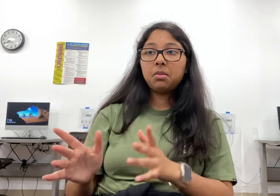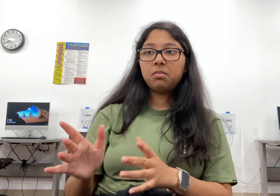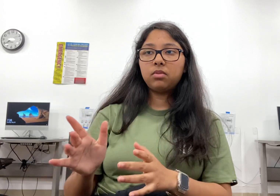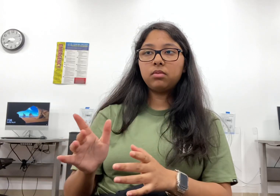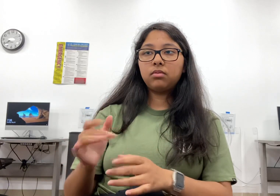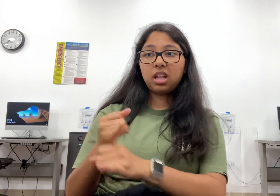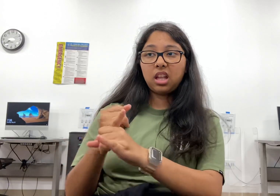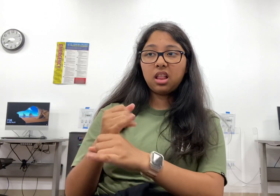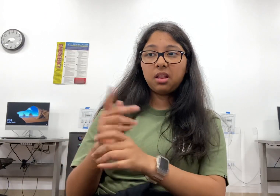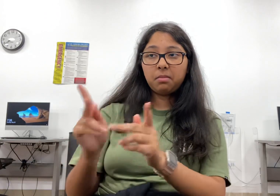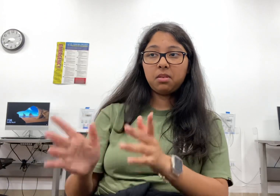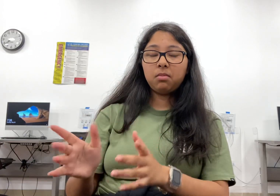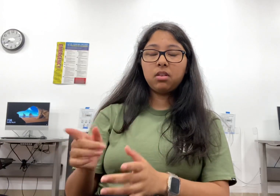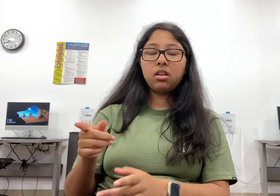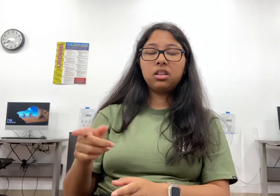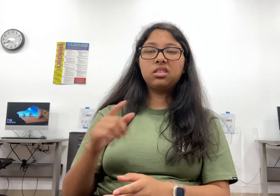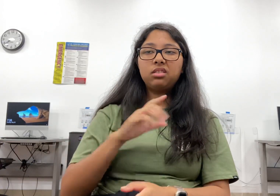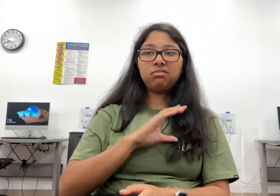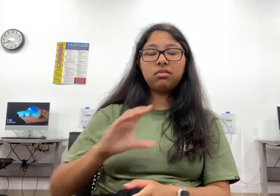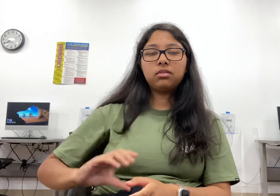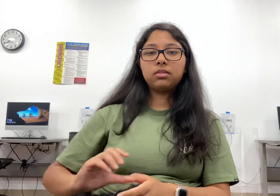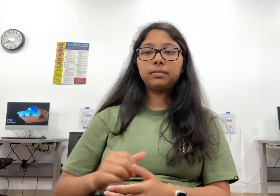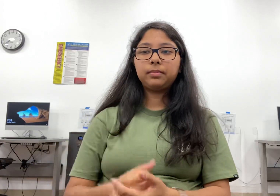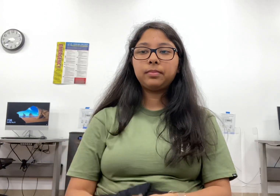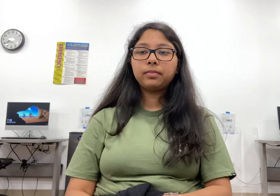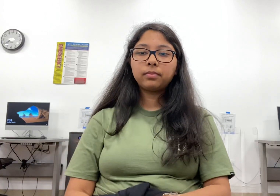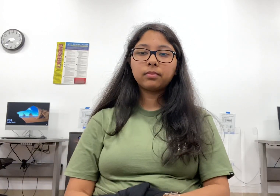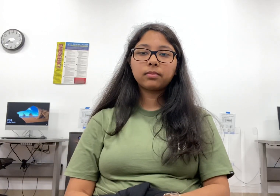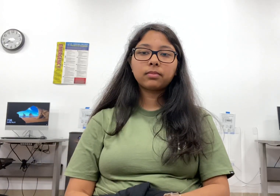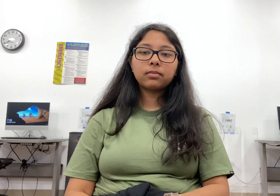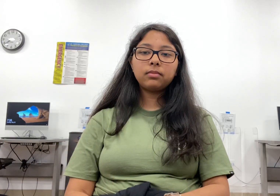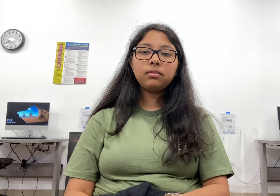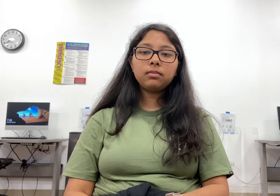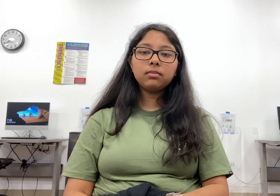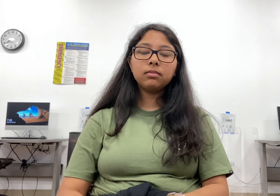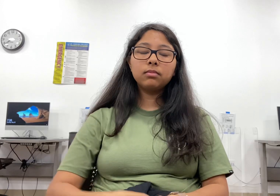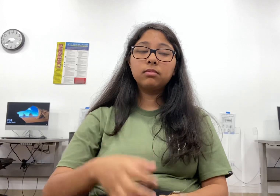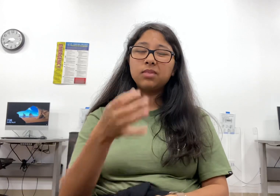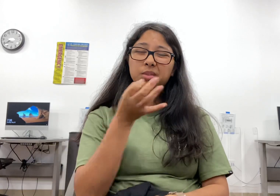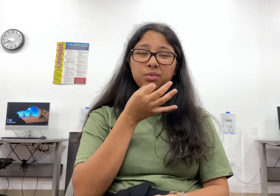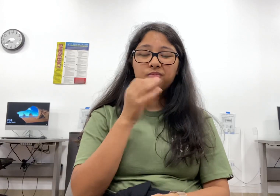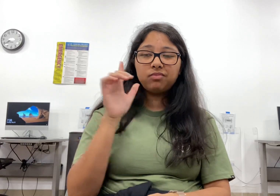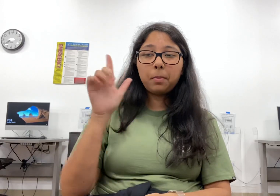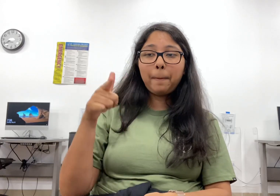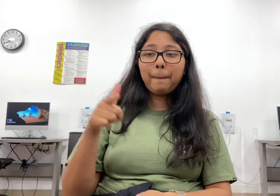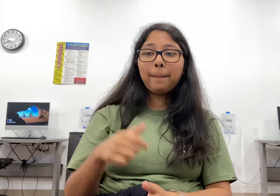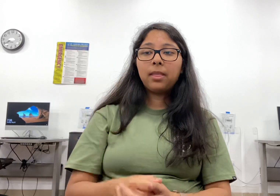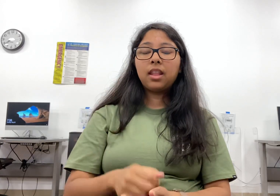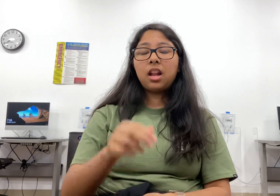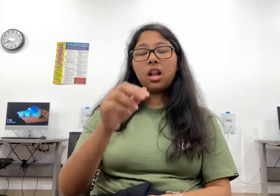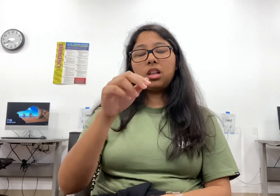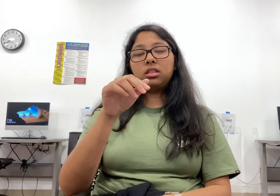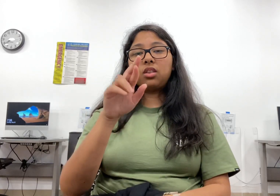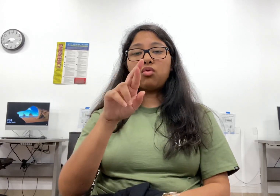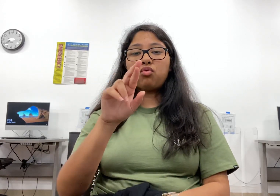Soon after, in 1806, a Russian fur company arrived